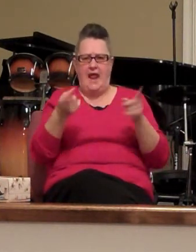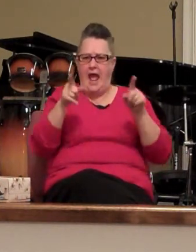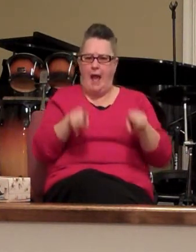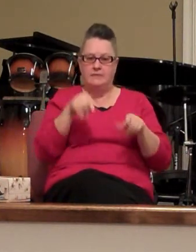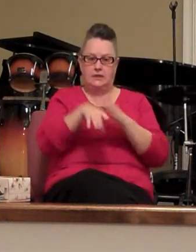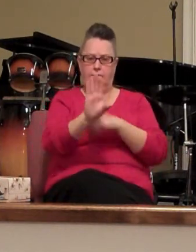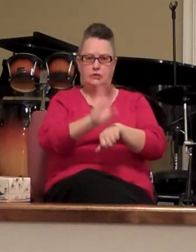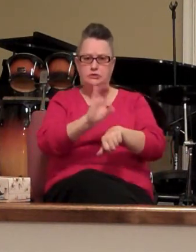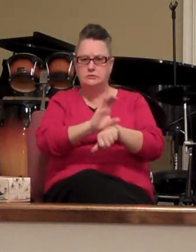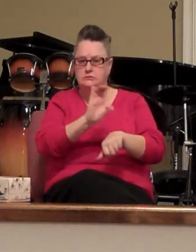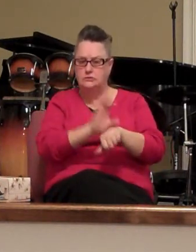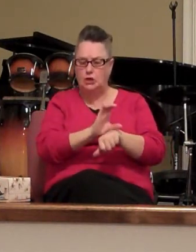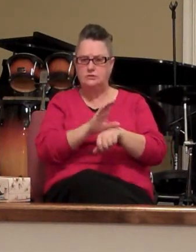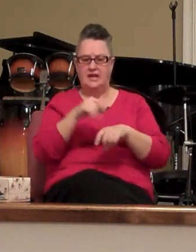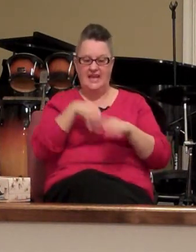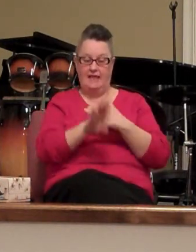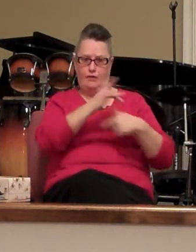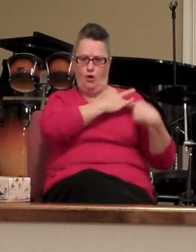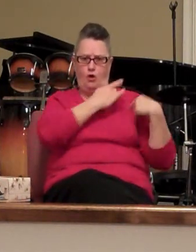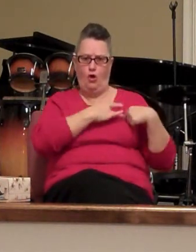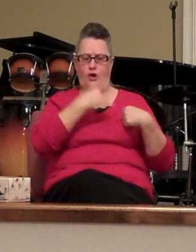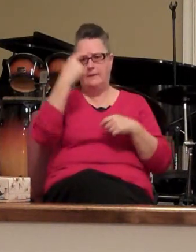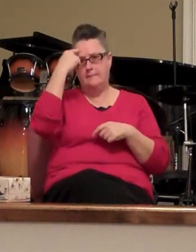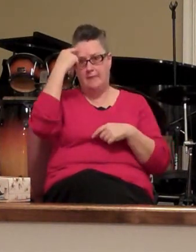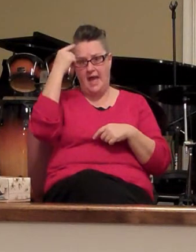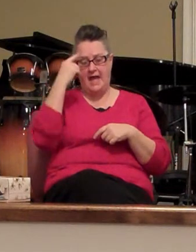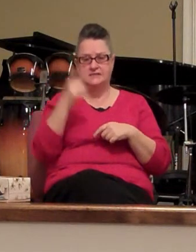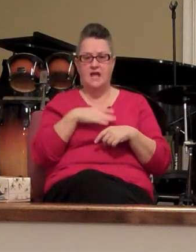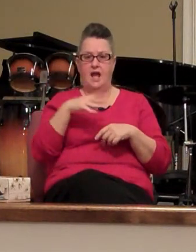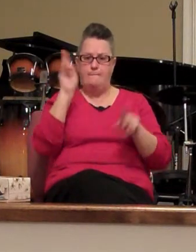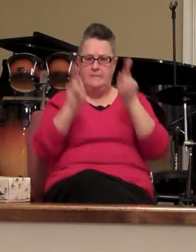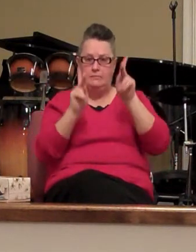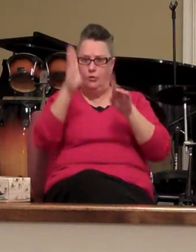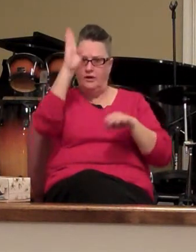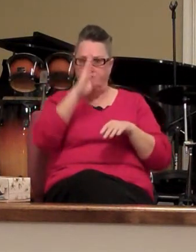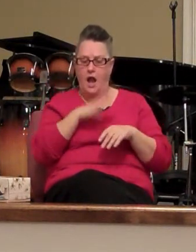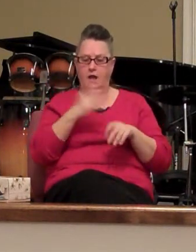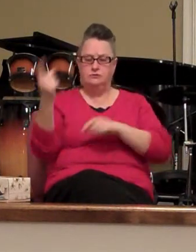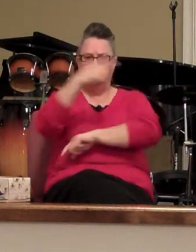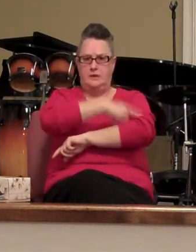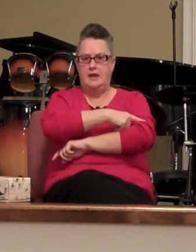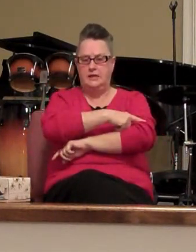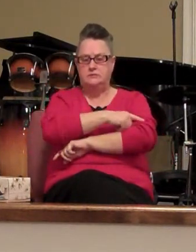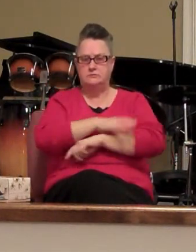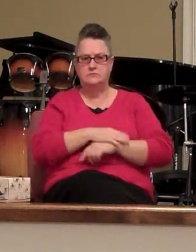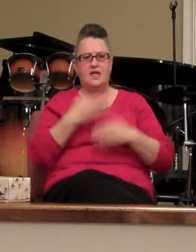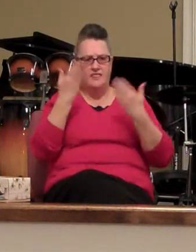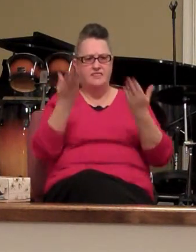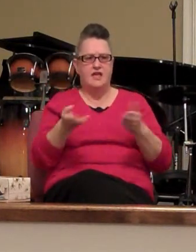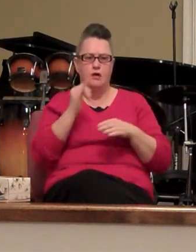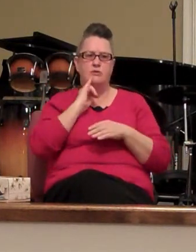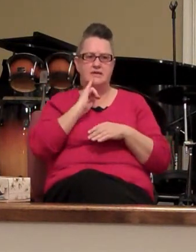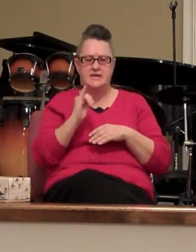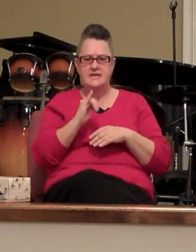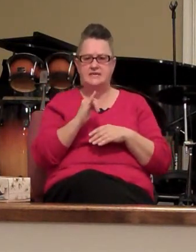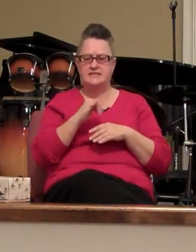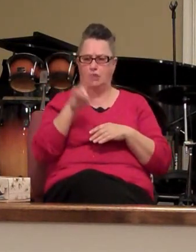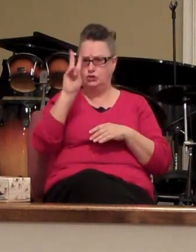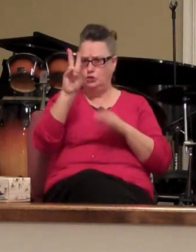church in the hearts and minds of saints of God today there is a two minute warning